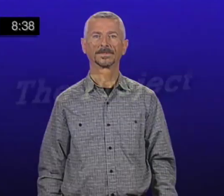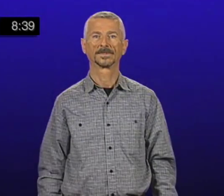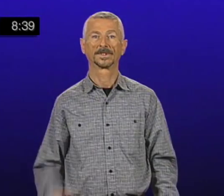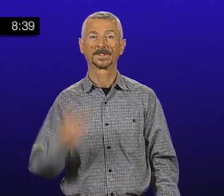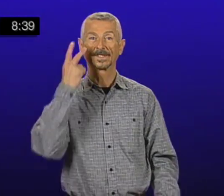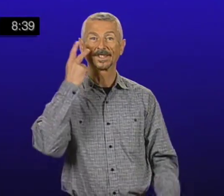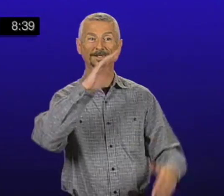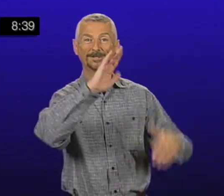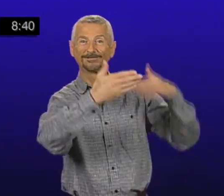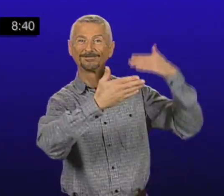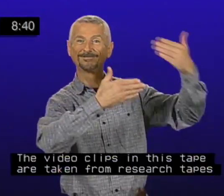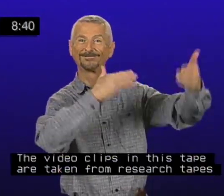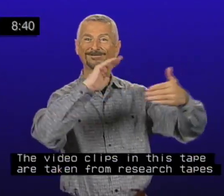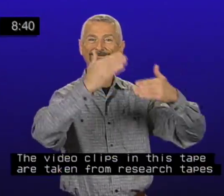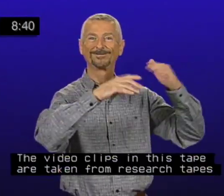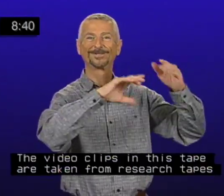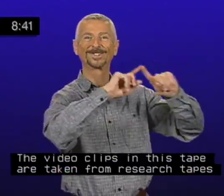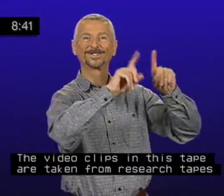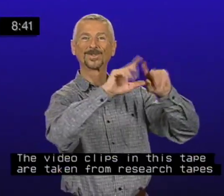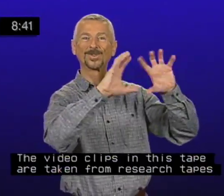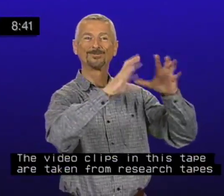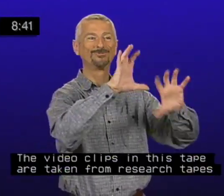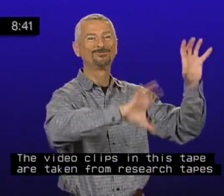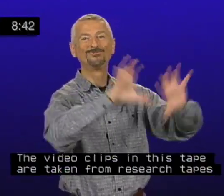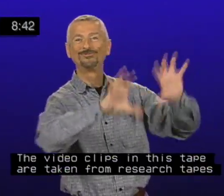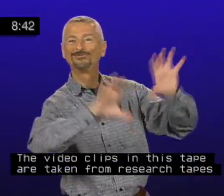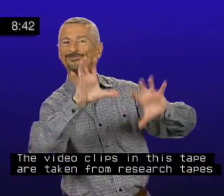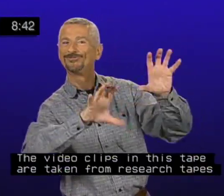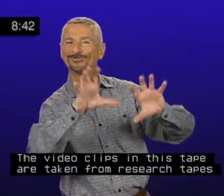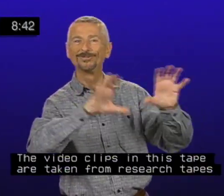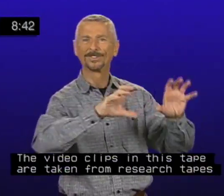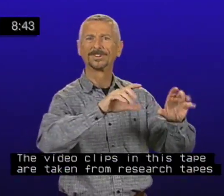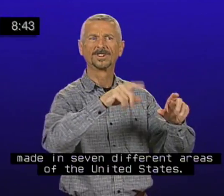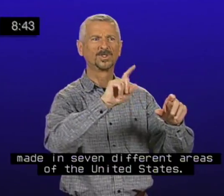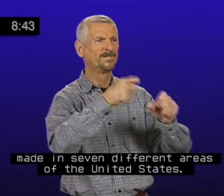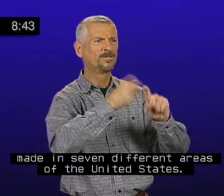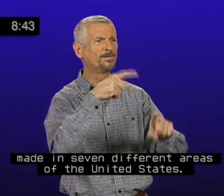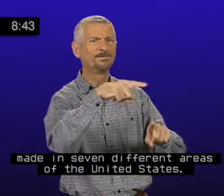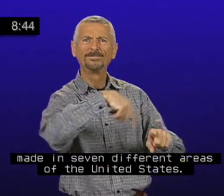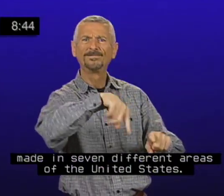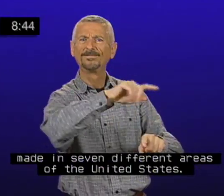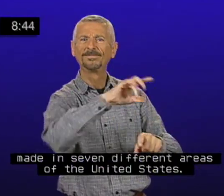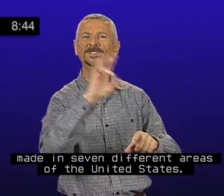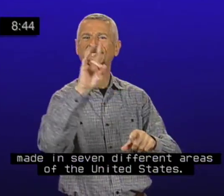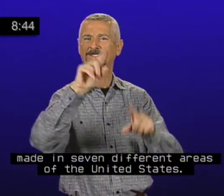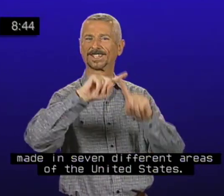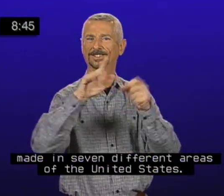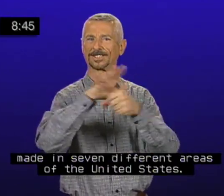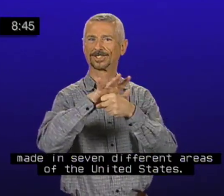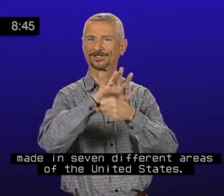The video clips in this tape are taken from research tapes made in seven different areas of the United States.